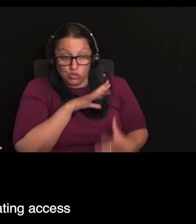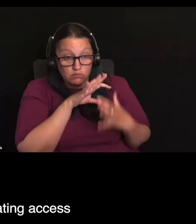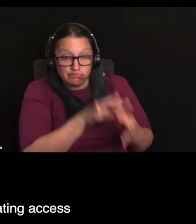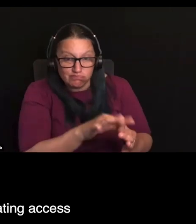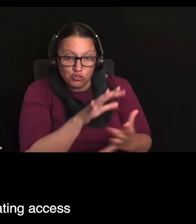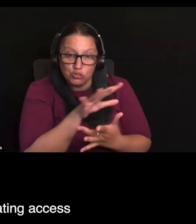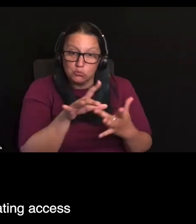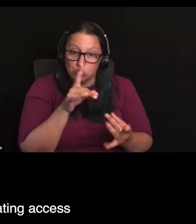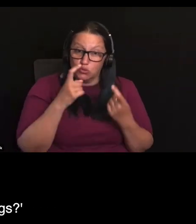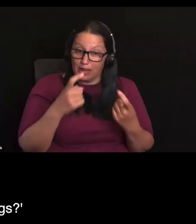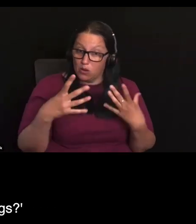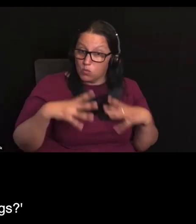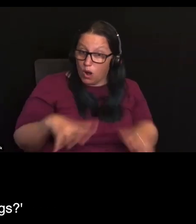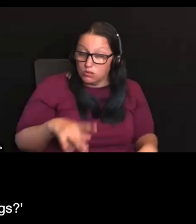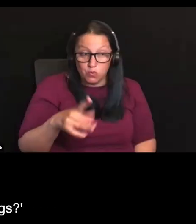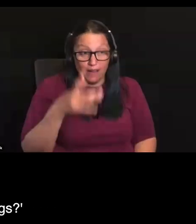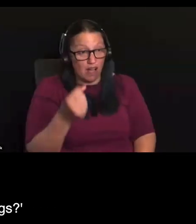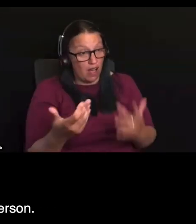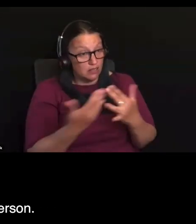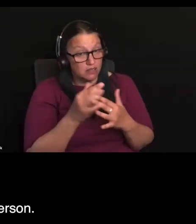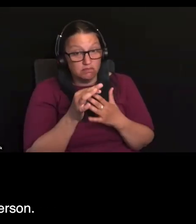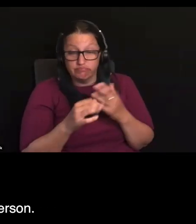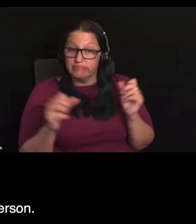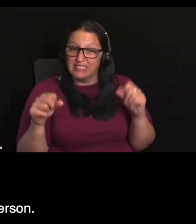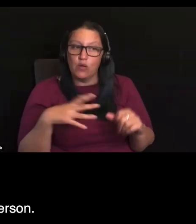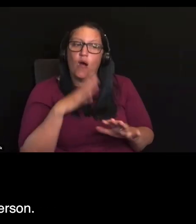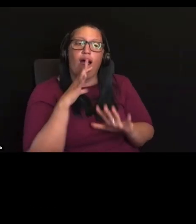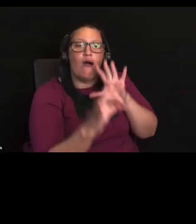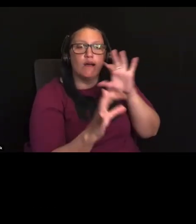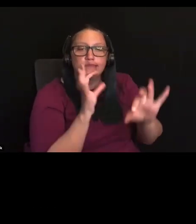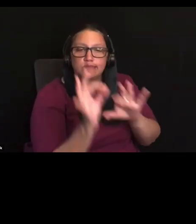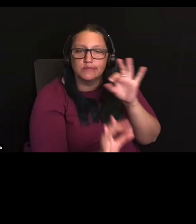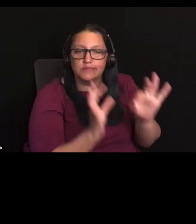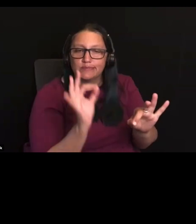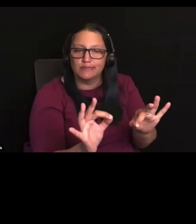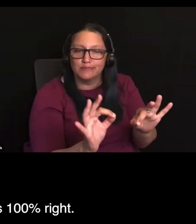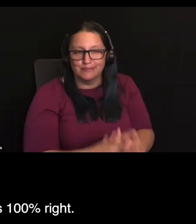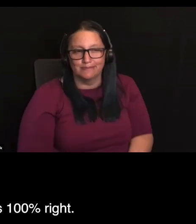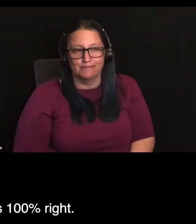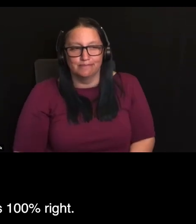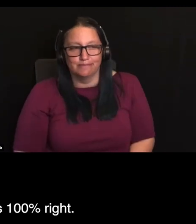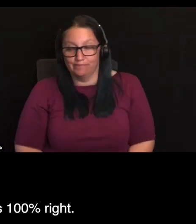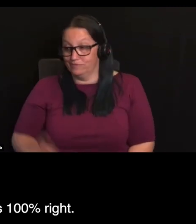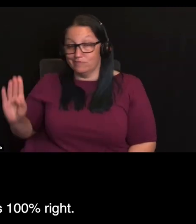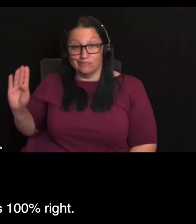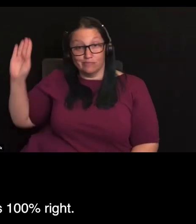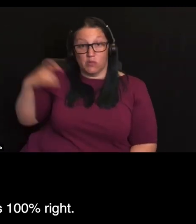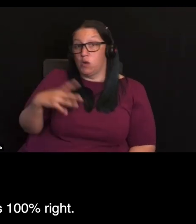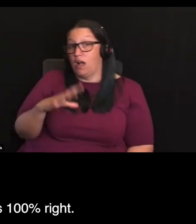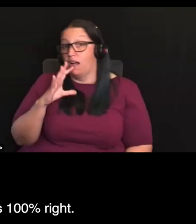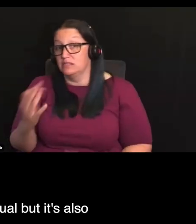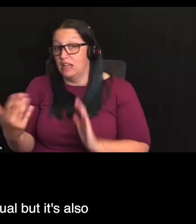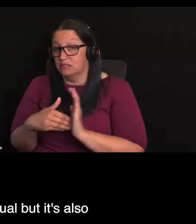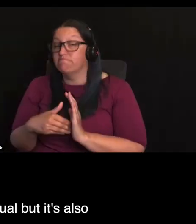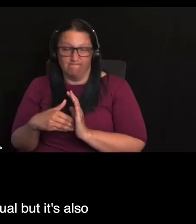are facilitating access to those sorts of things? To me, it's asking the person. Can I just add to that? I think Josh is 100%